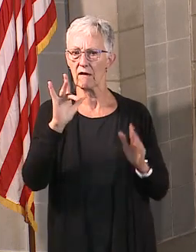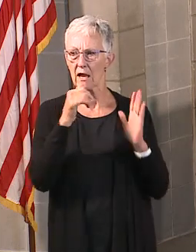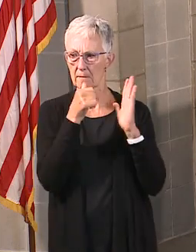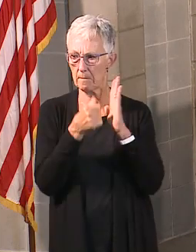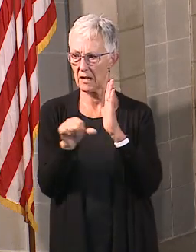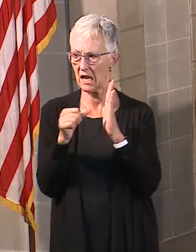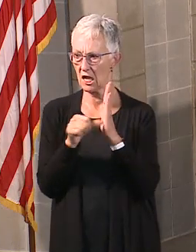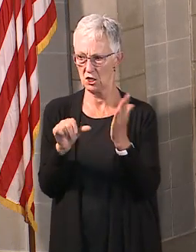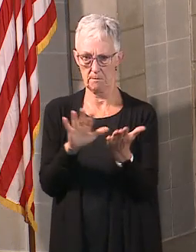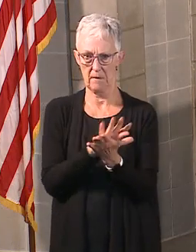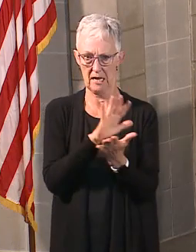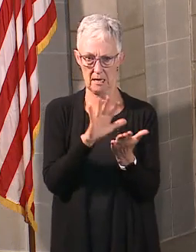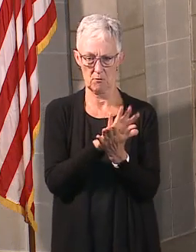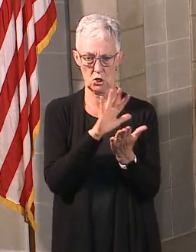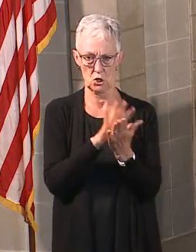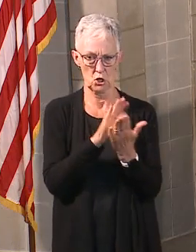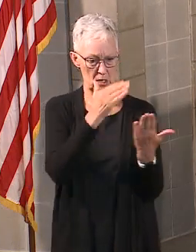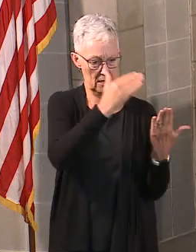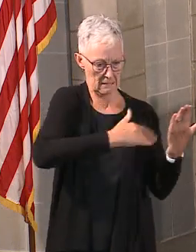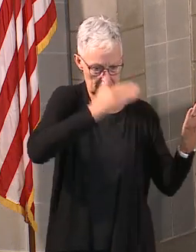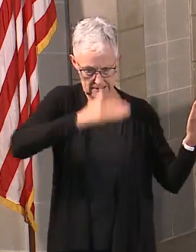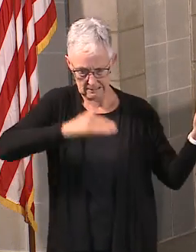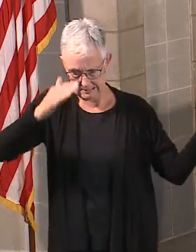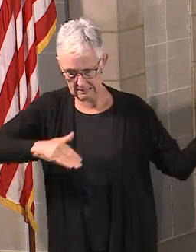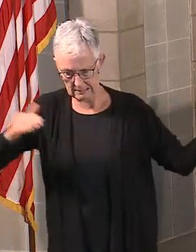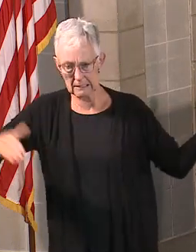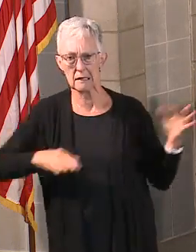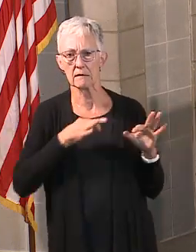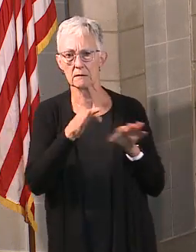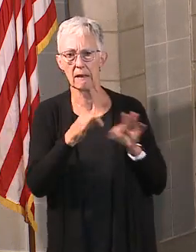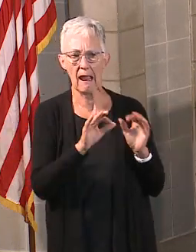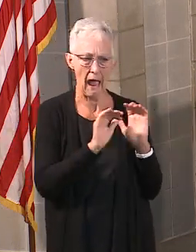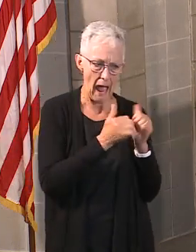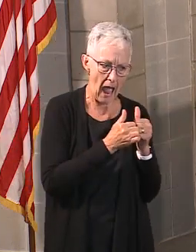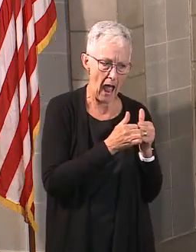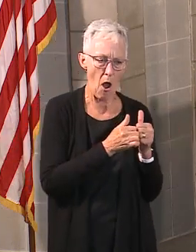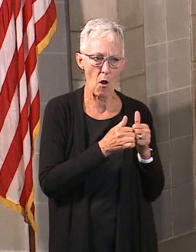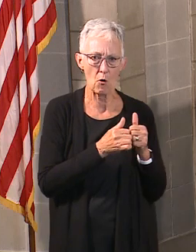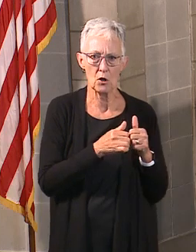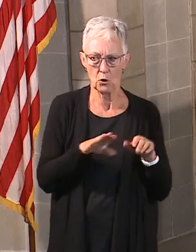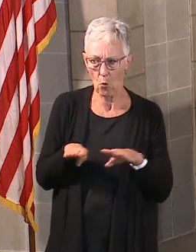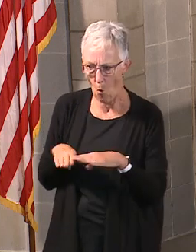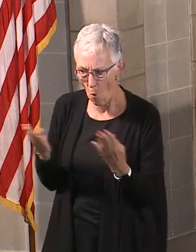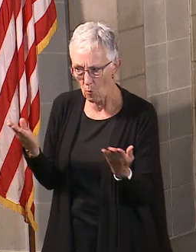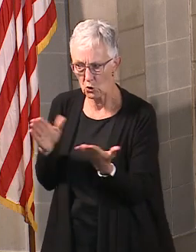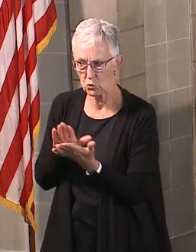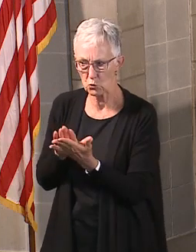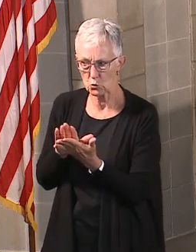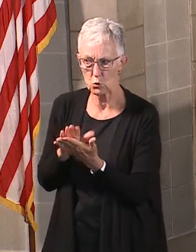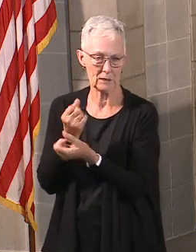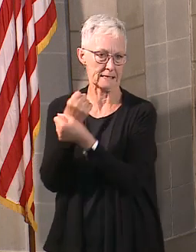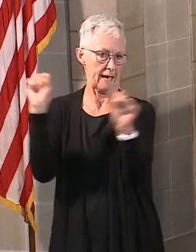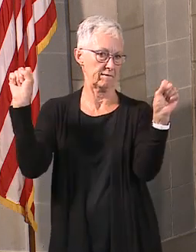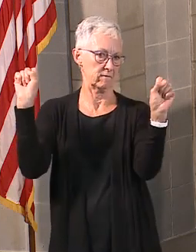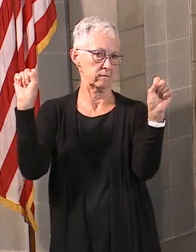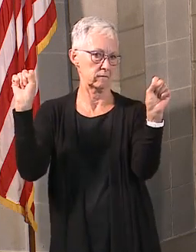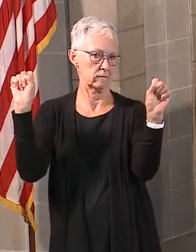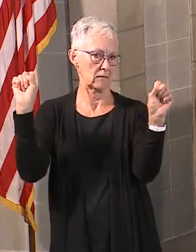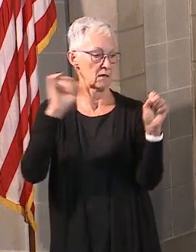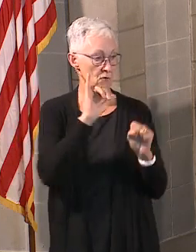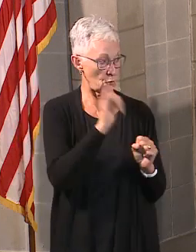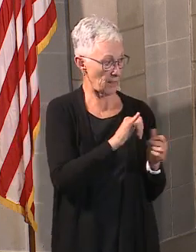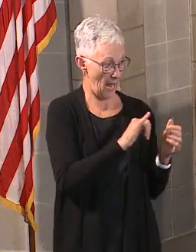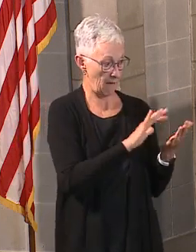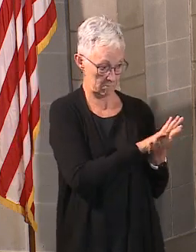document on planning for a safe return to school. That document has really been built with a lot of partnerships in mind.